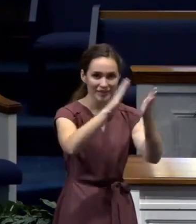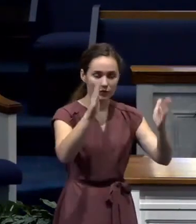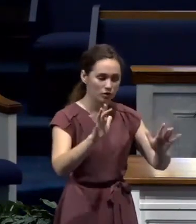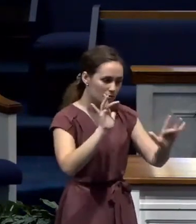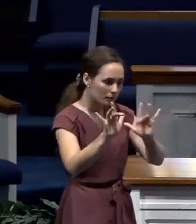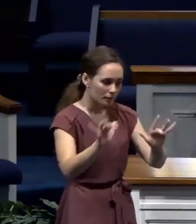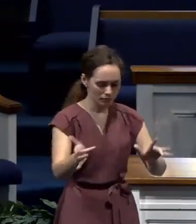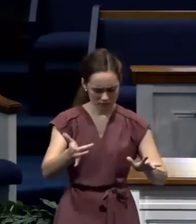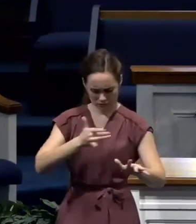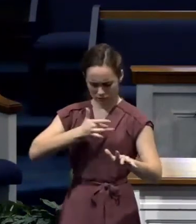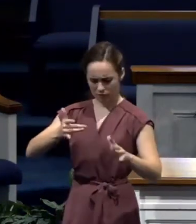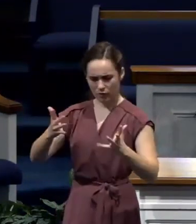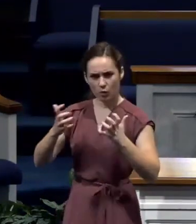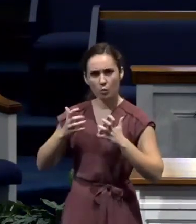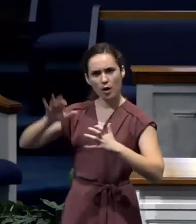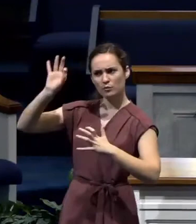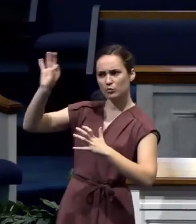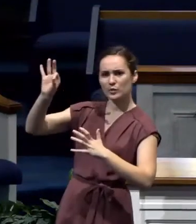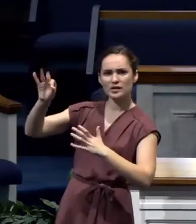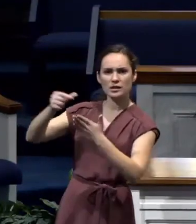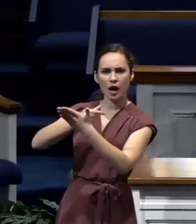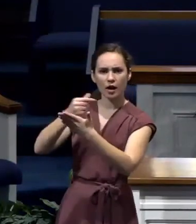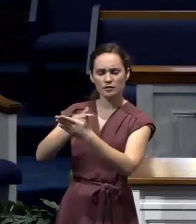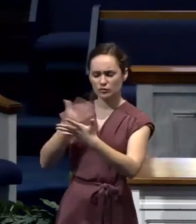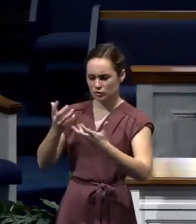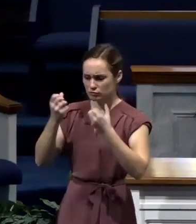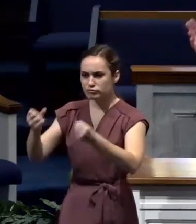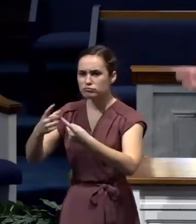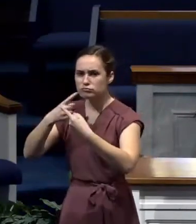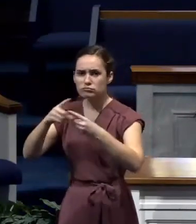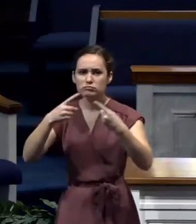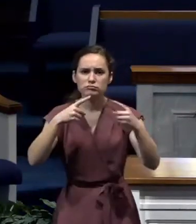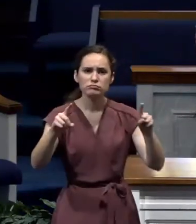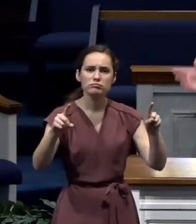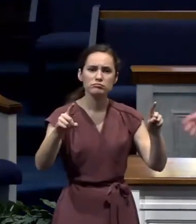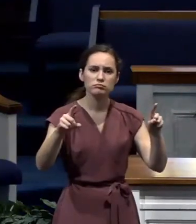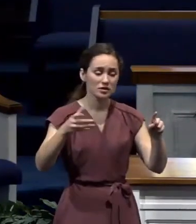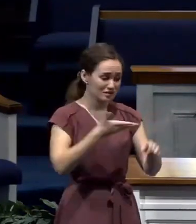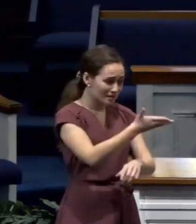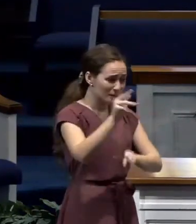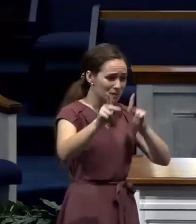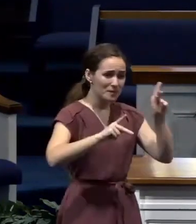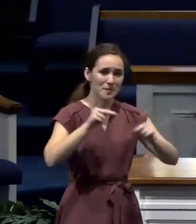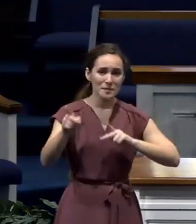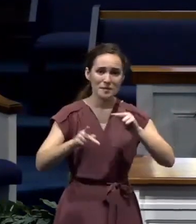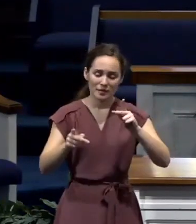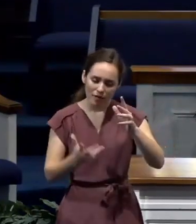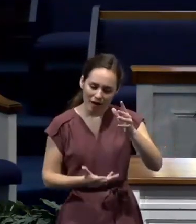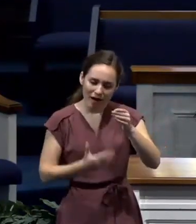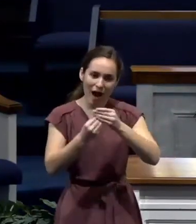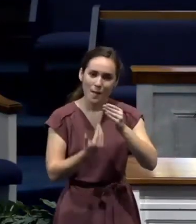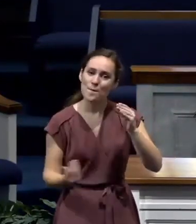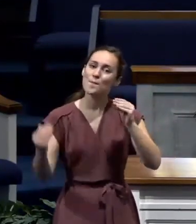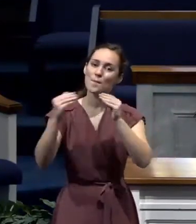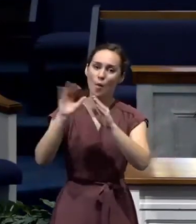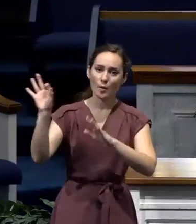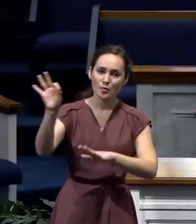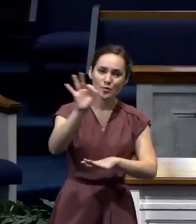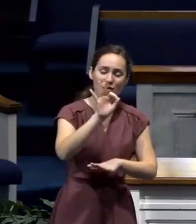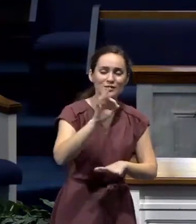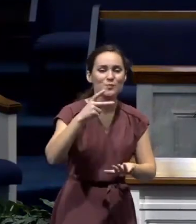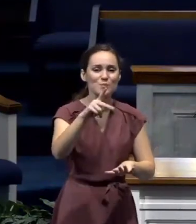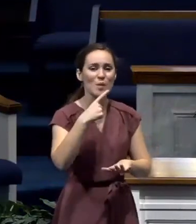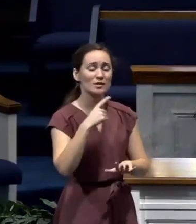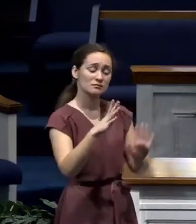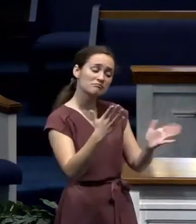And it is proclaiming Christ. There are people out there preaching Christ even more. Even though they might criticize me, that's all right.